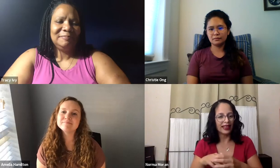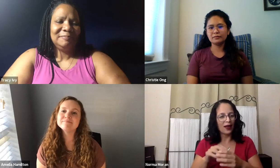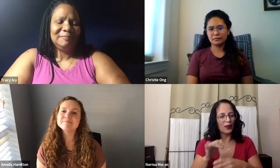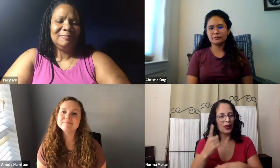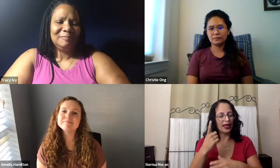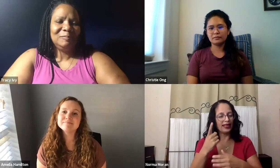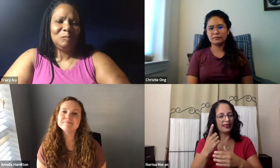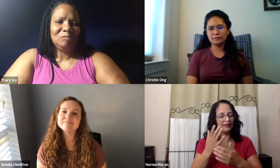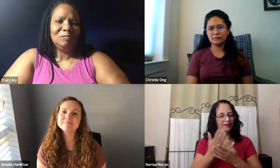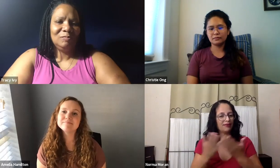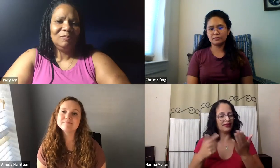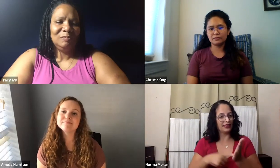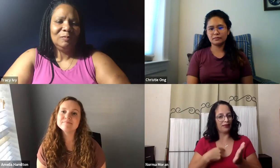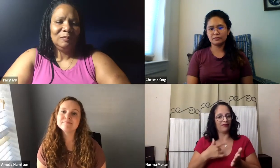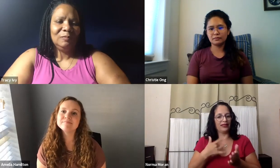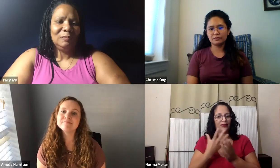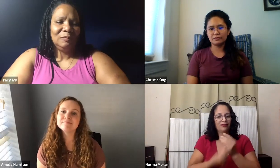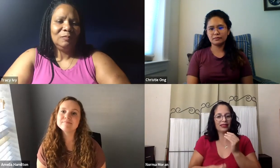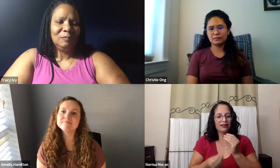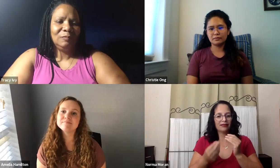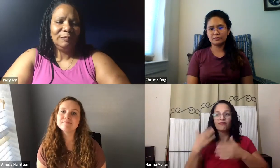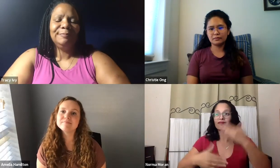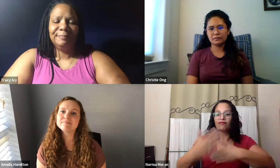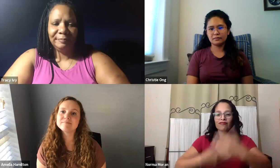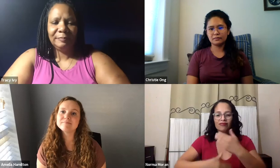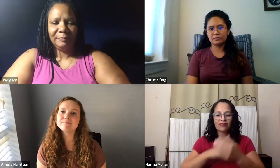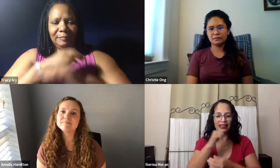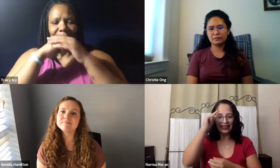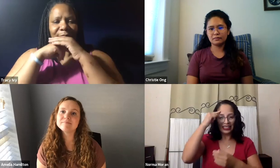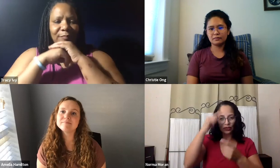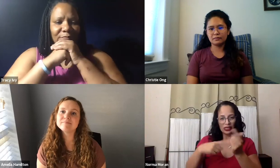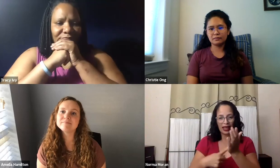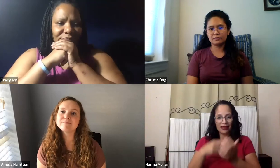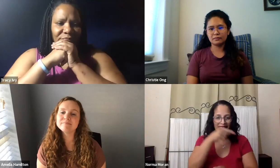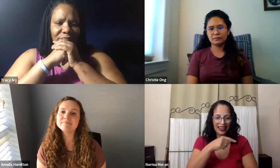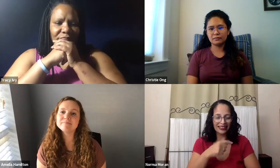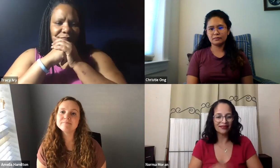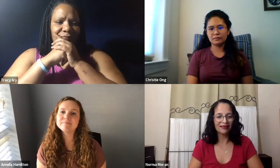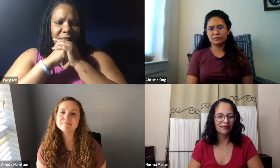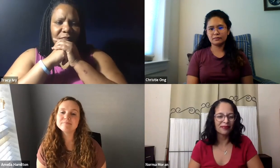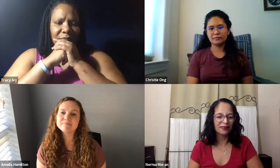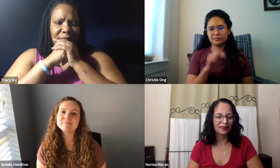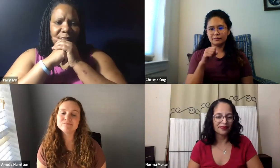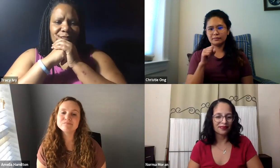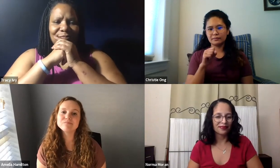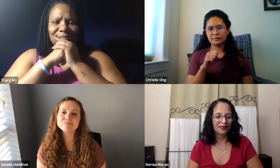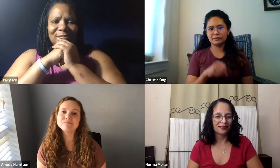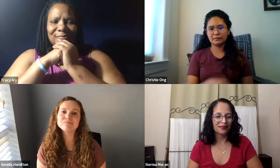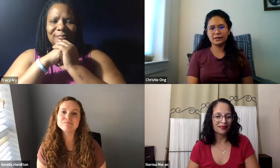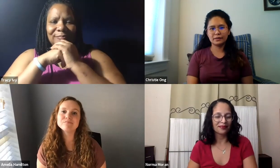this webinar or did you participate in this alumni event? And I think it's sometimes I end up feeling a little bit out of touch. But, you know, just a way to make you